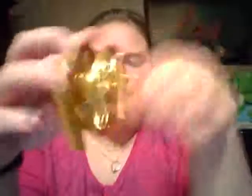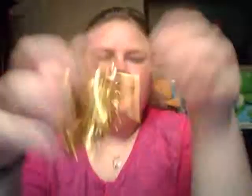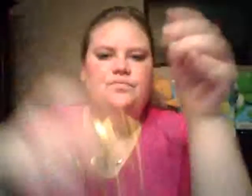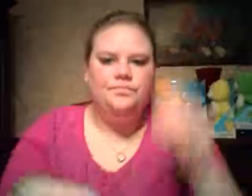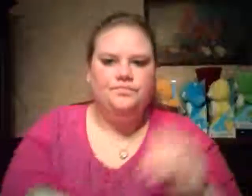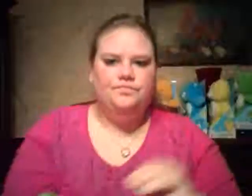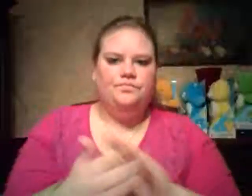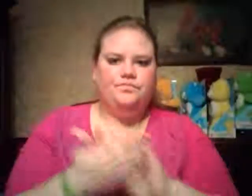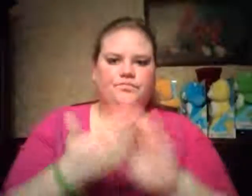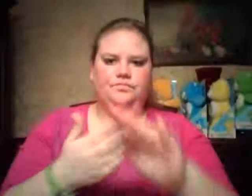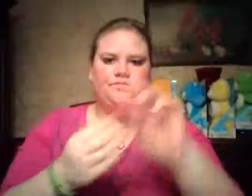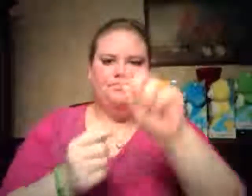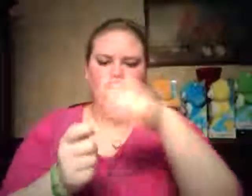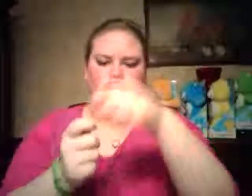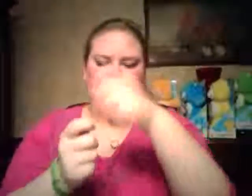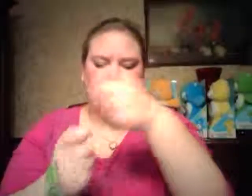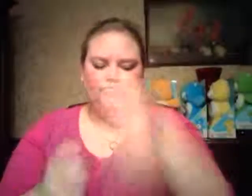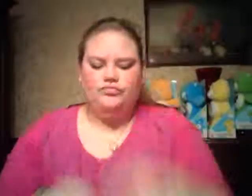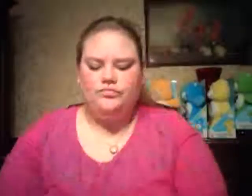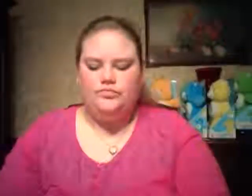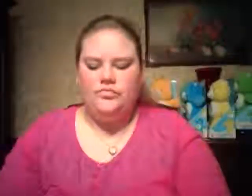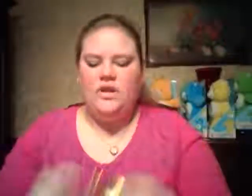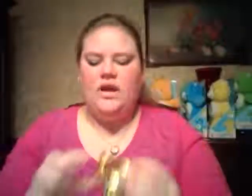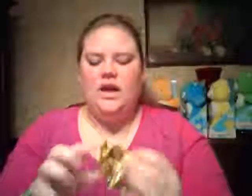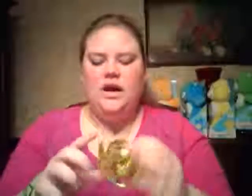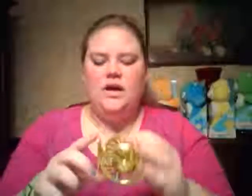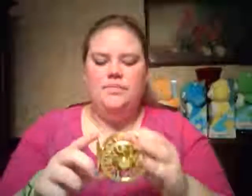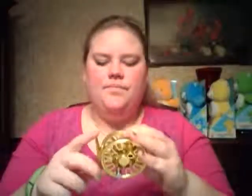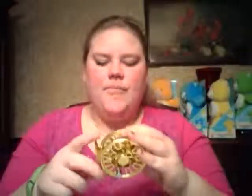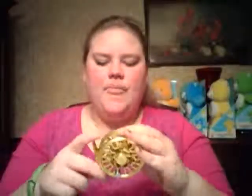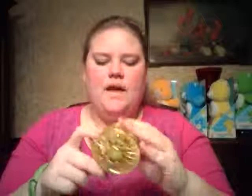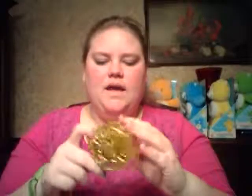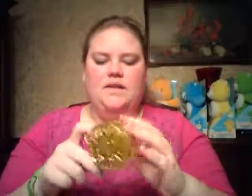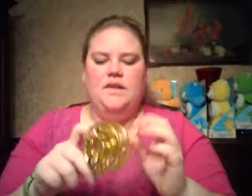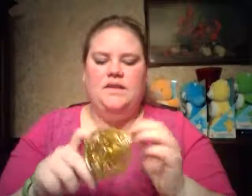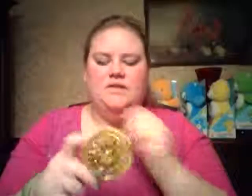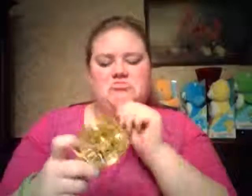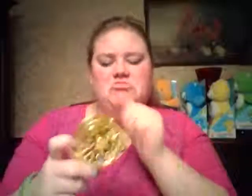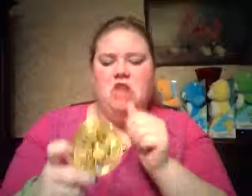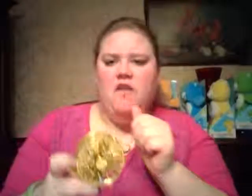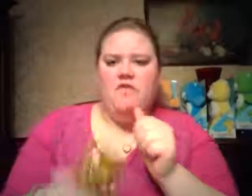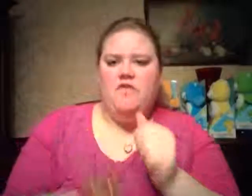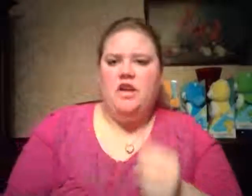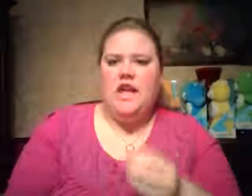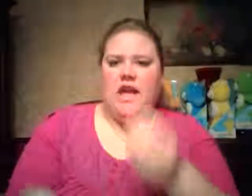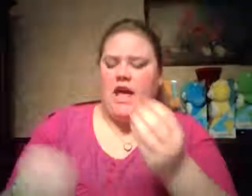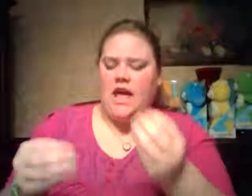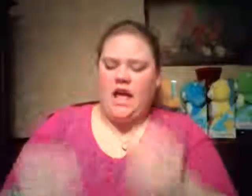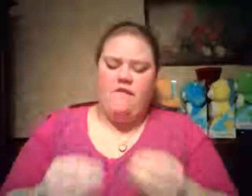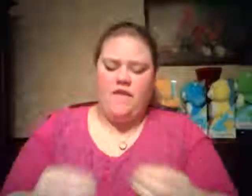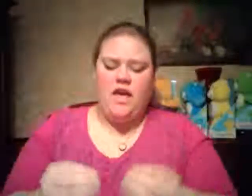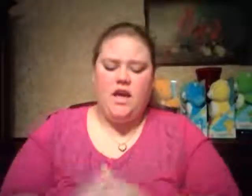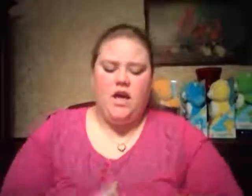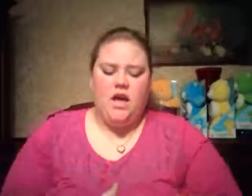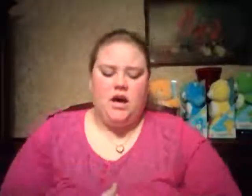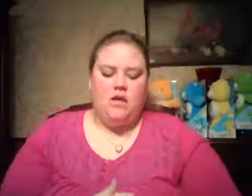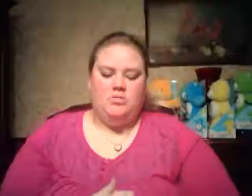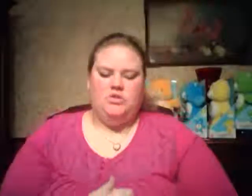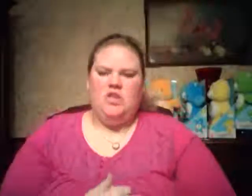it's not very heavy so